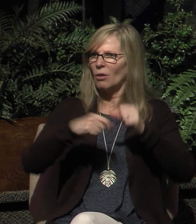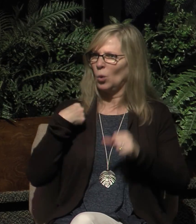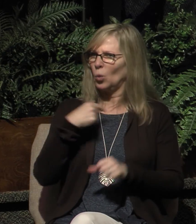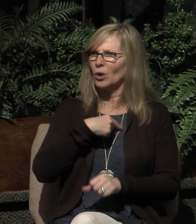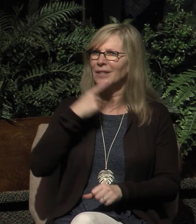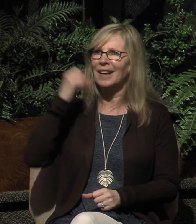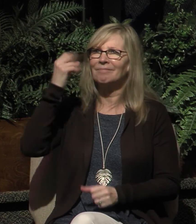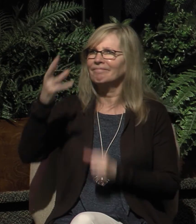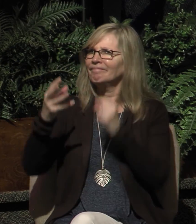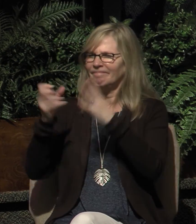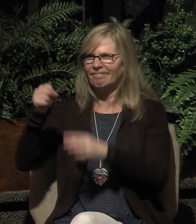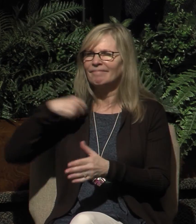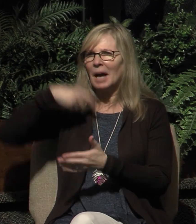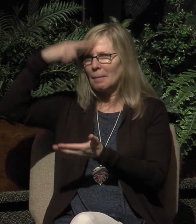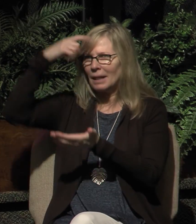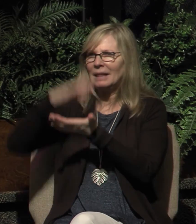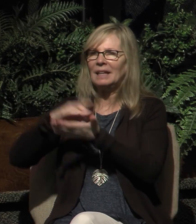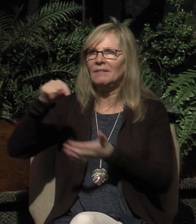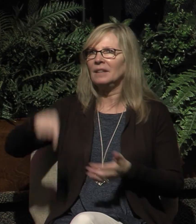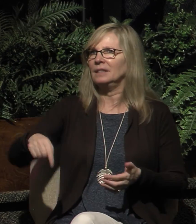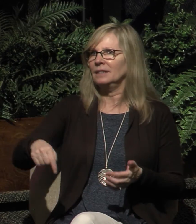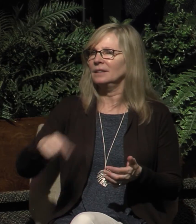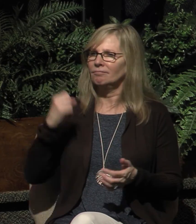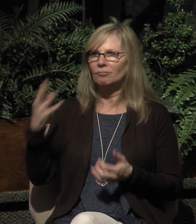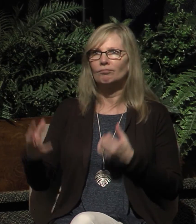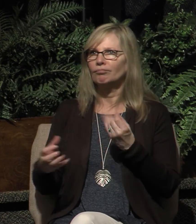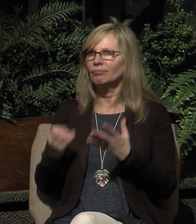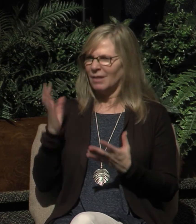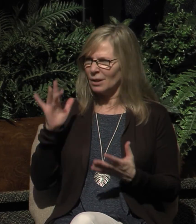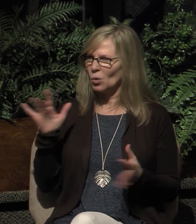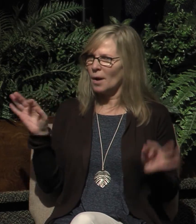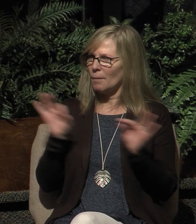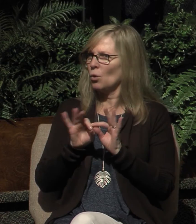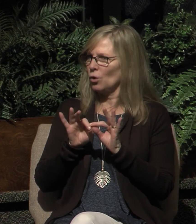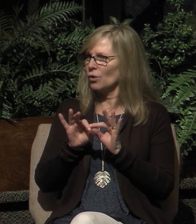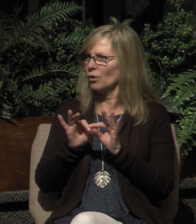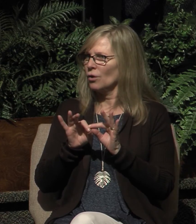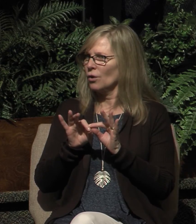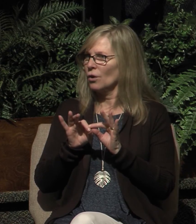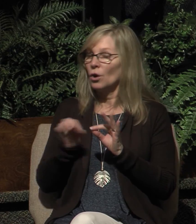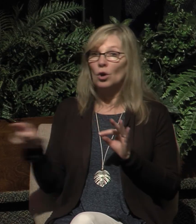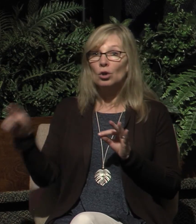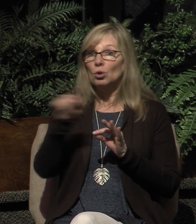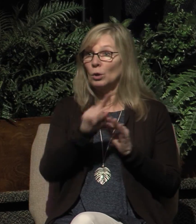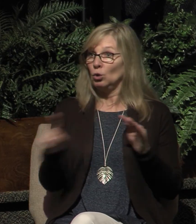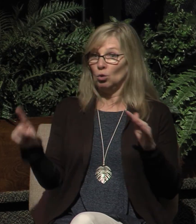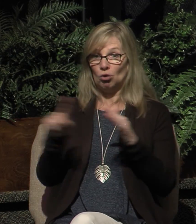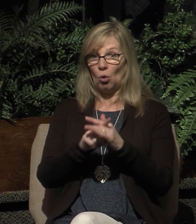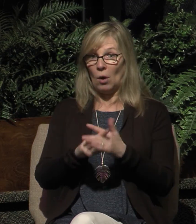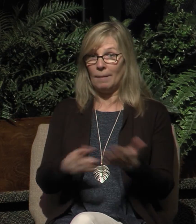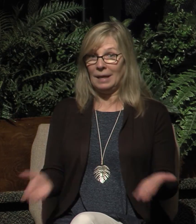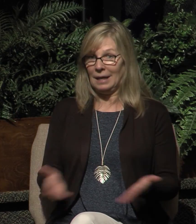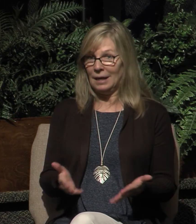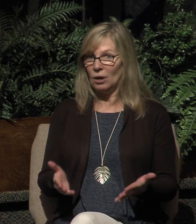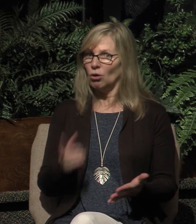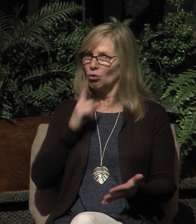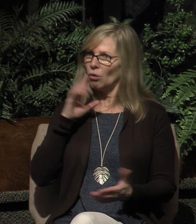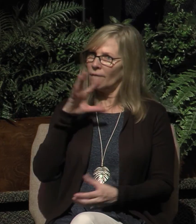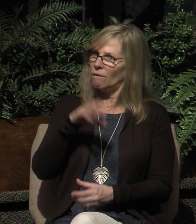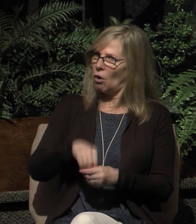this that's why it's important by your presence here on Sunday you are involved in teaching